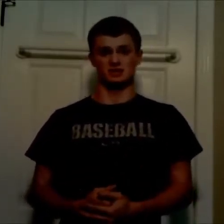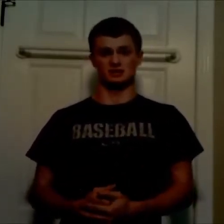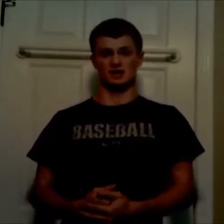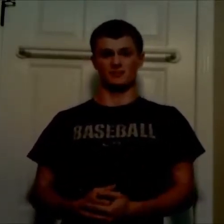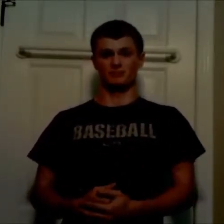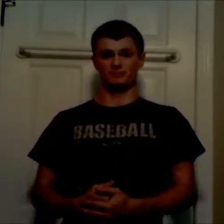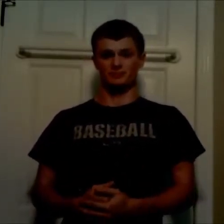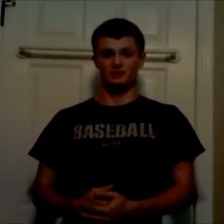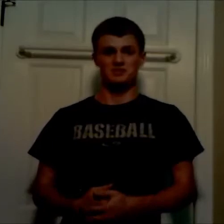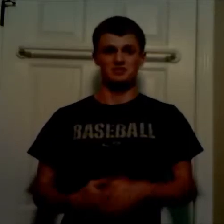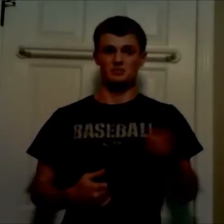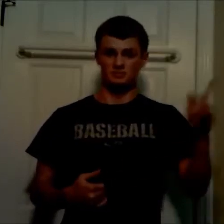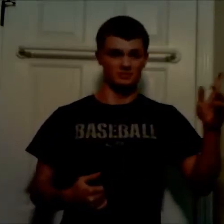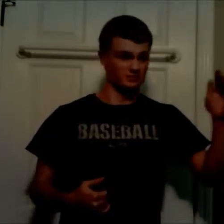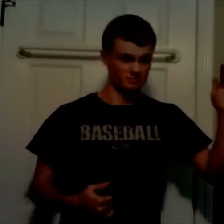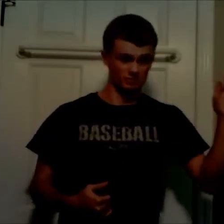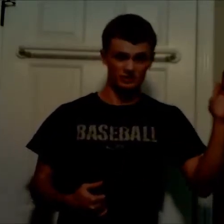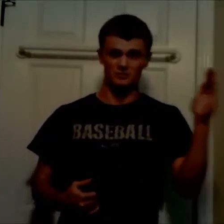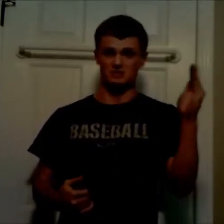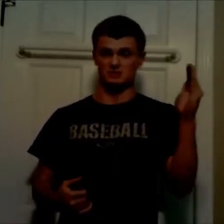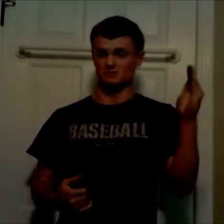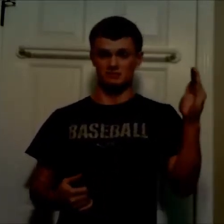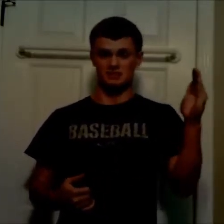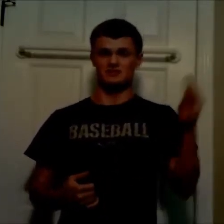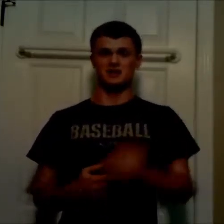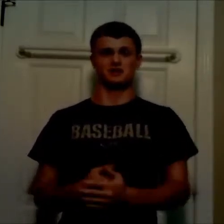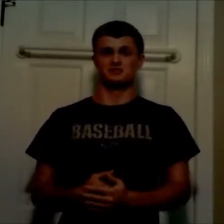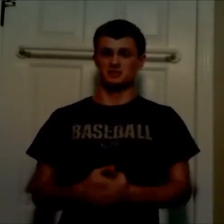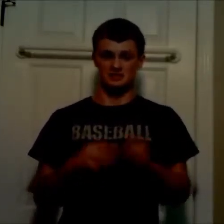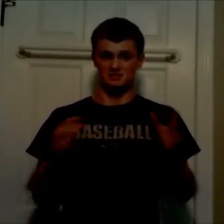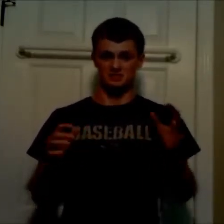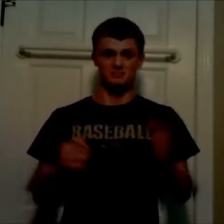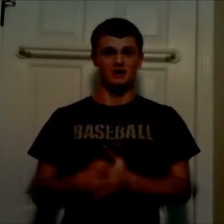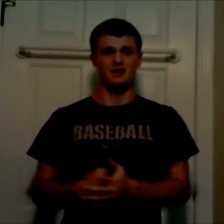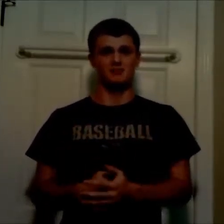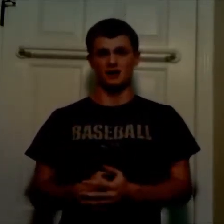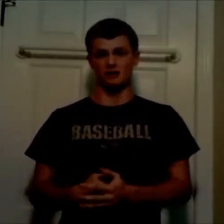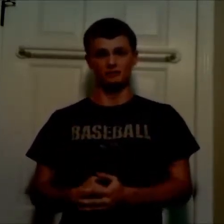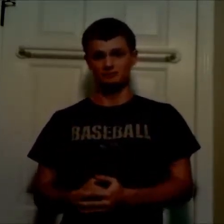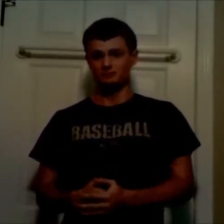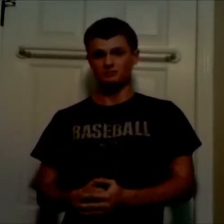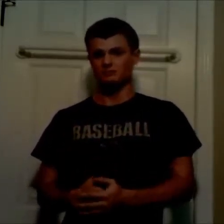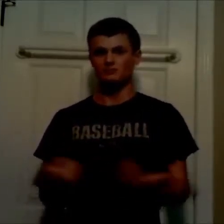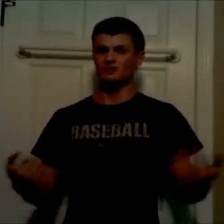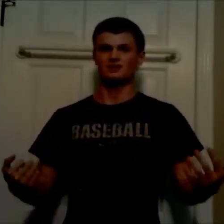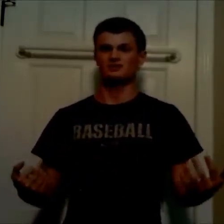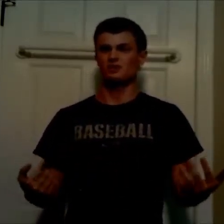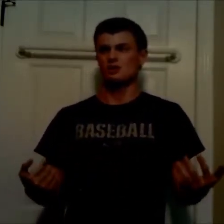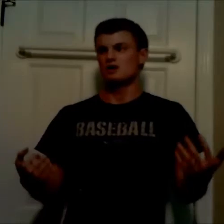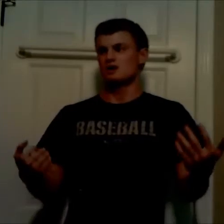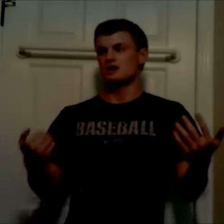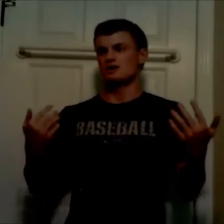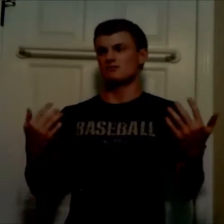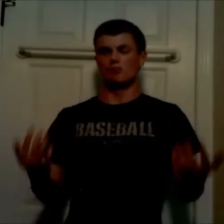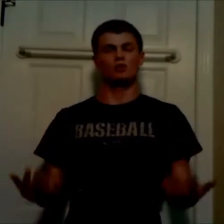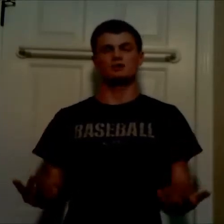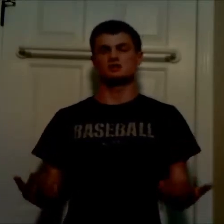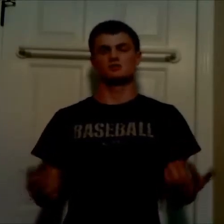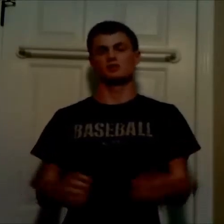like that. Because they've been building up to meeting Thanos, and that's the big bad battle. So, from a marketing standpoint,